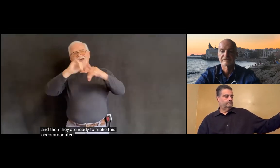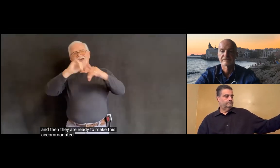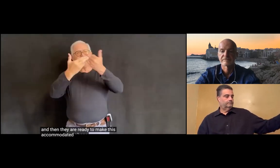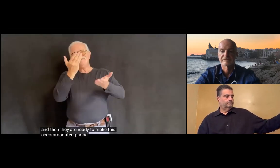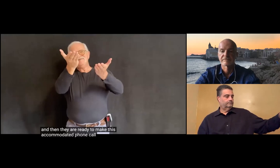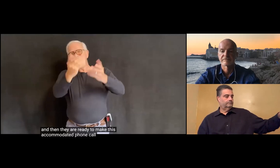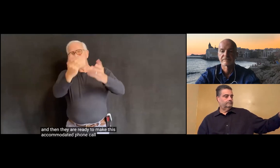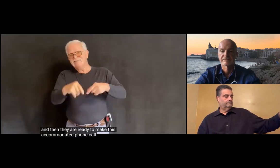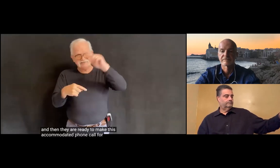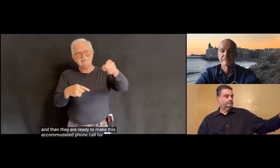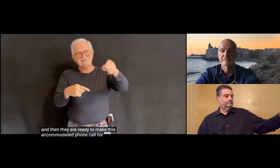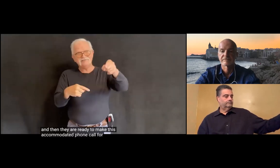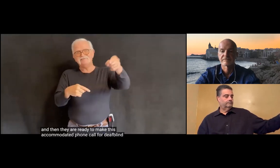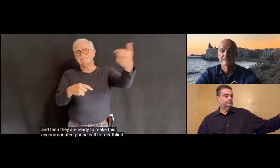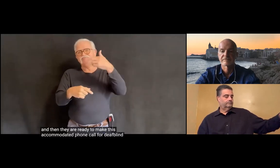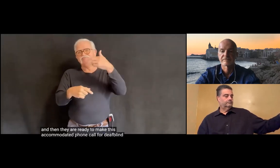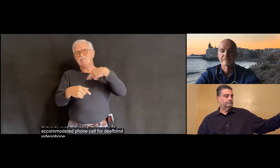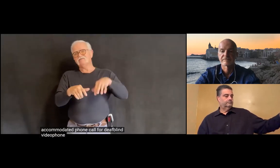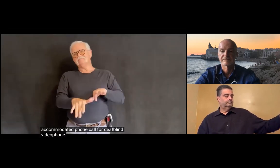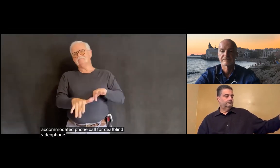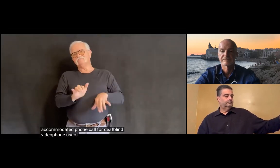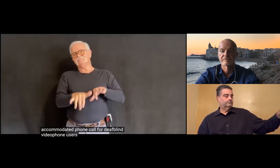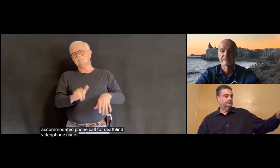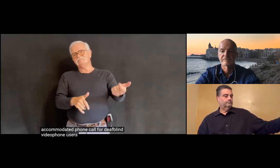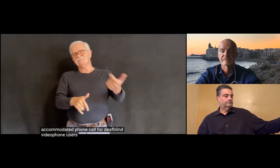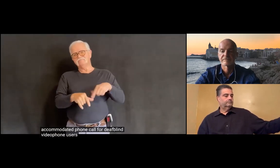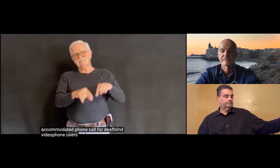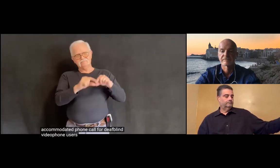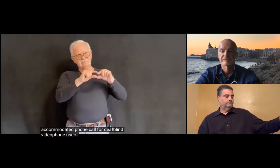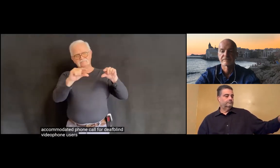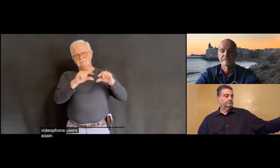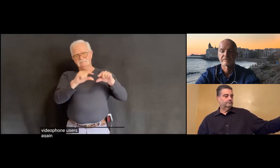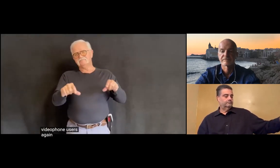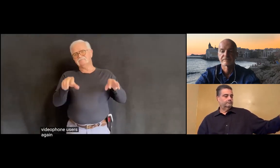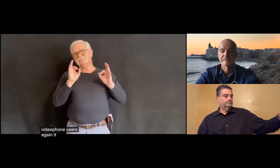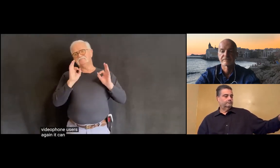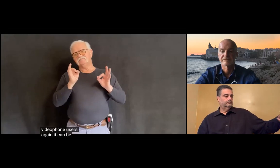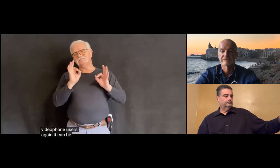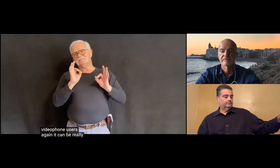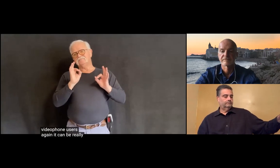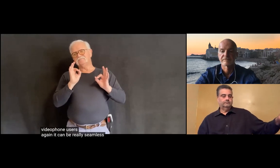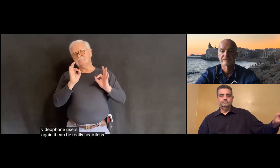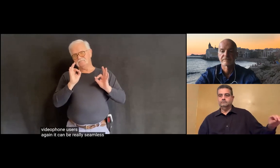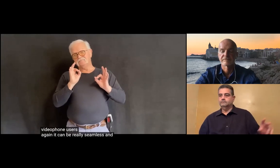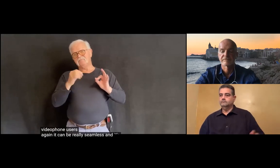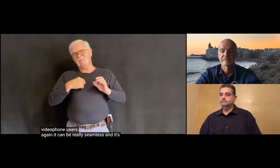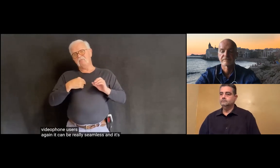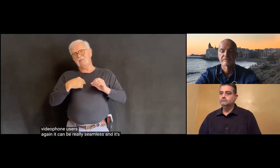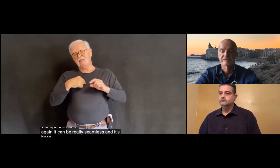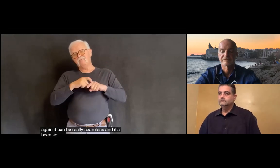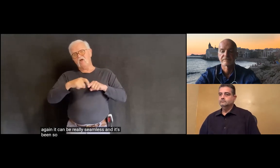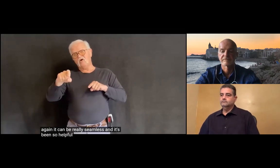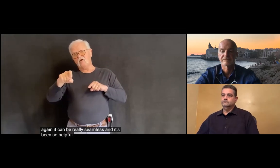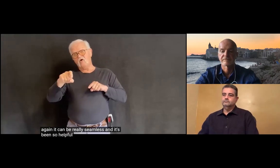phone call for deafblind being informed users. Again, it can be really seamless and it's